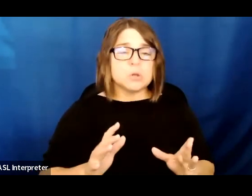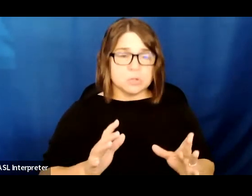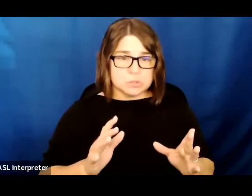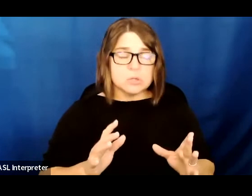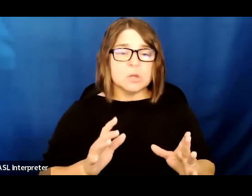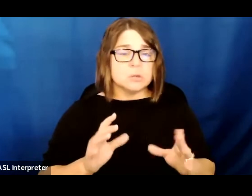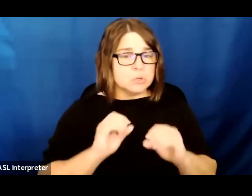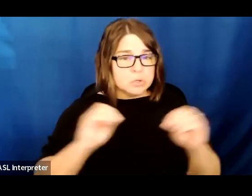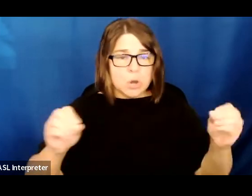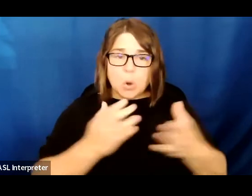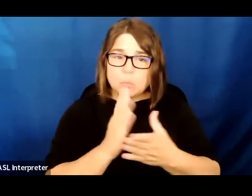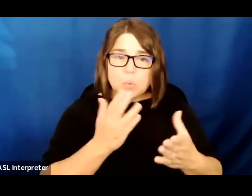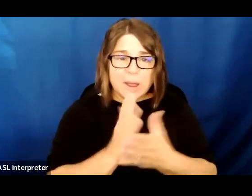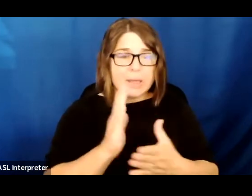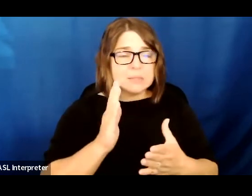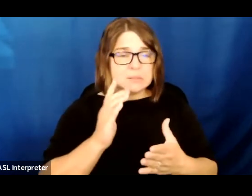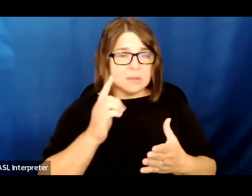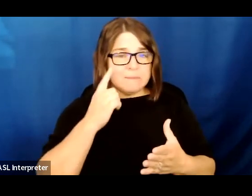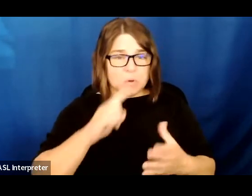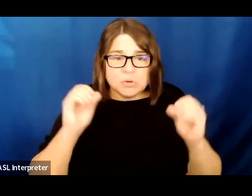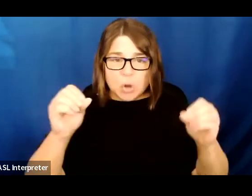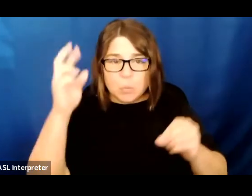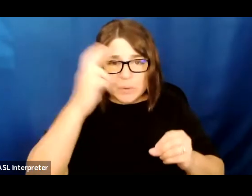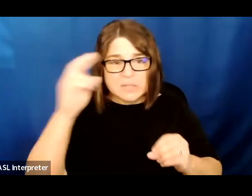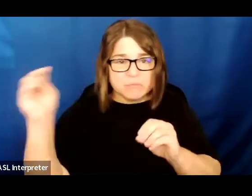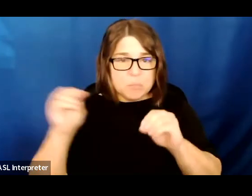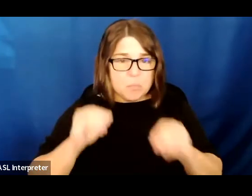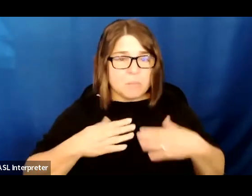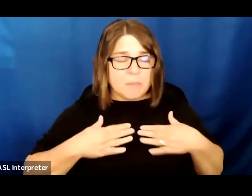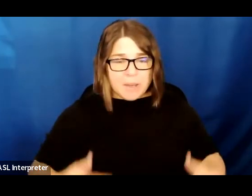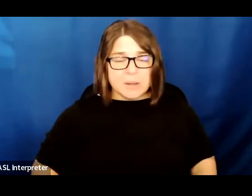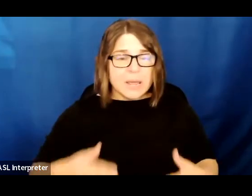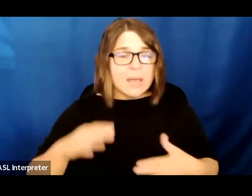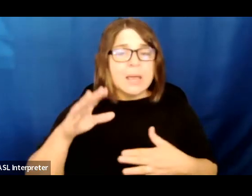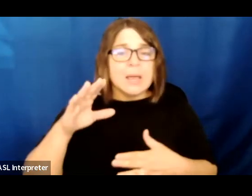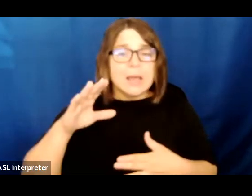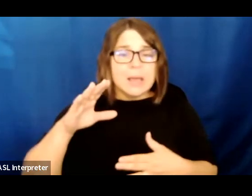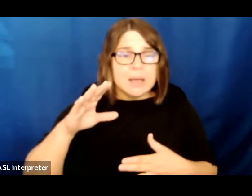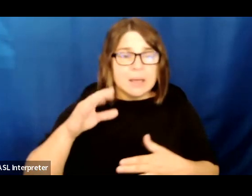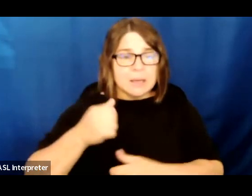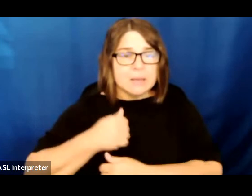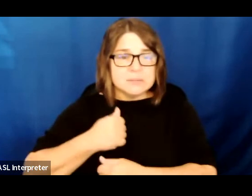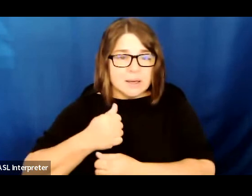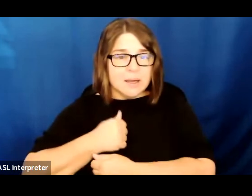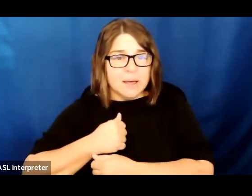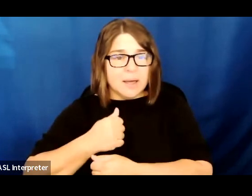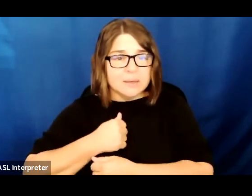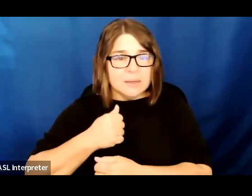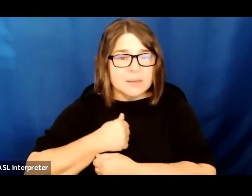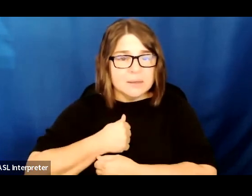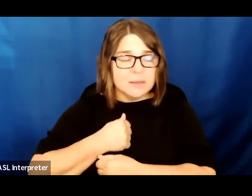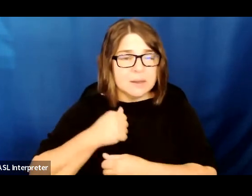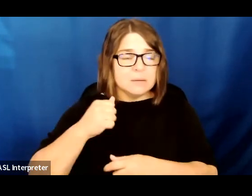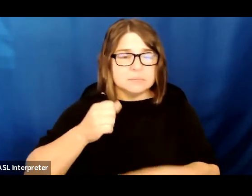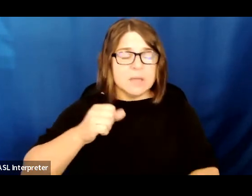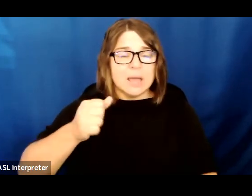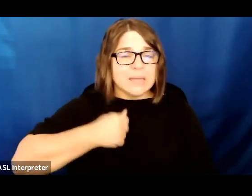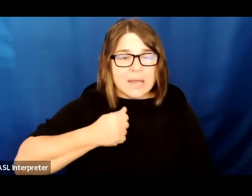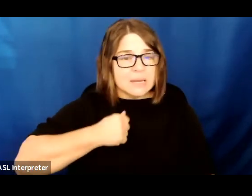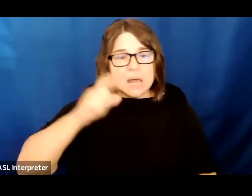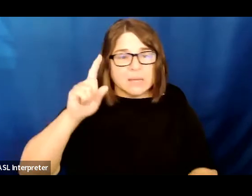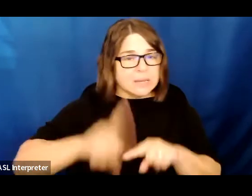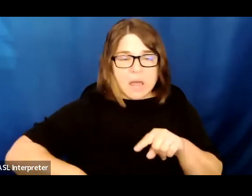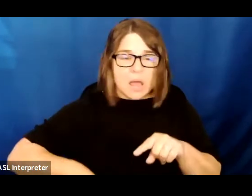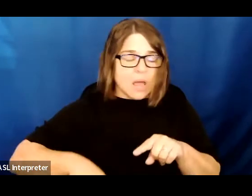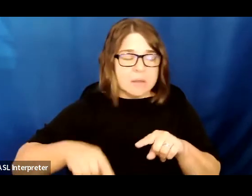their rights, and without meaningful redress. Canada cannot claim to be a human rights leader while maintaining an unjust regime of